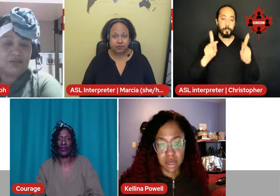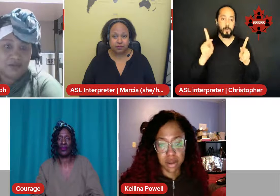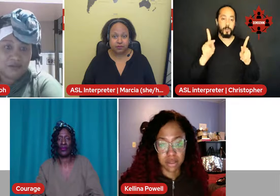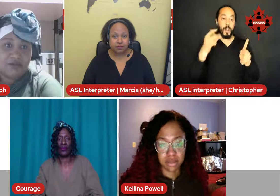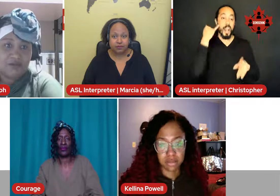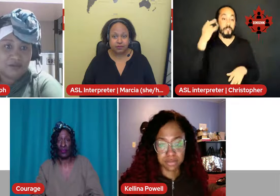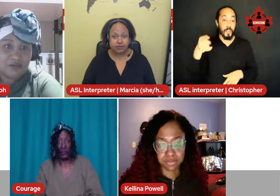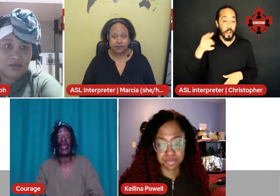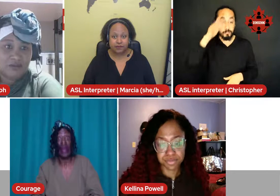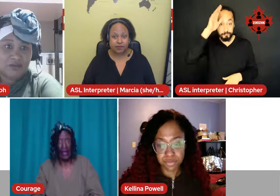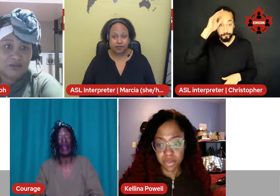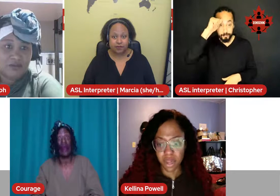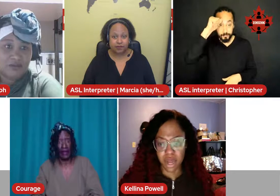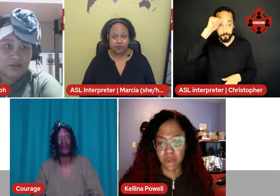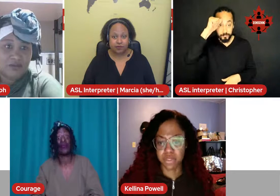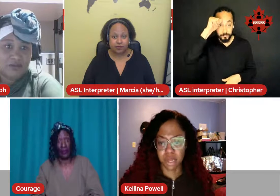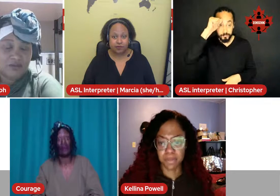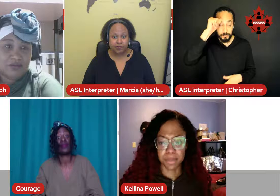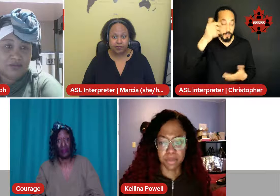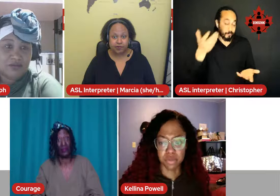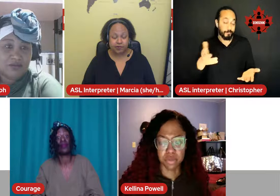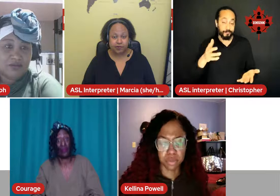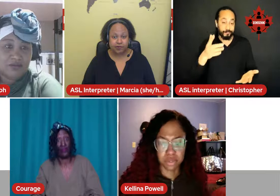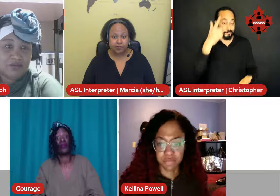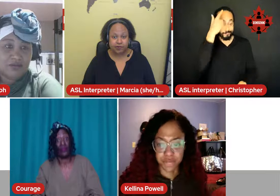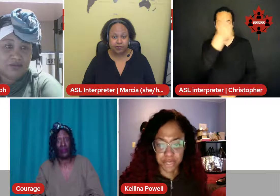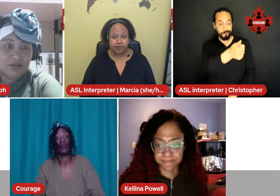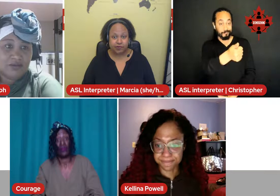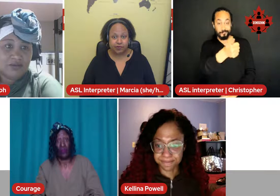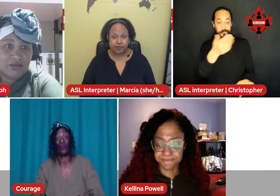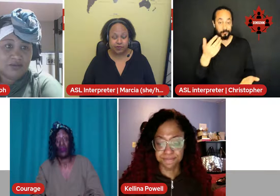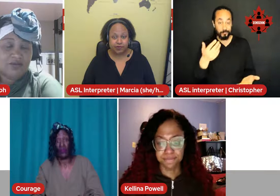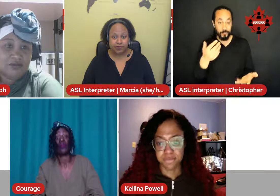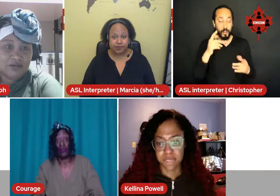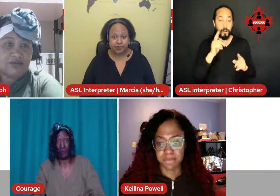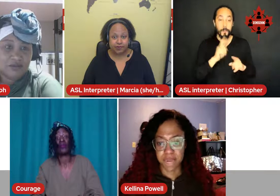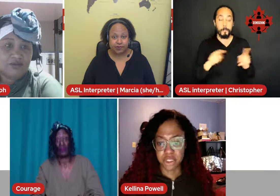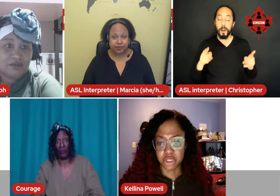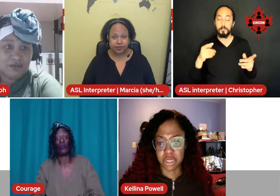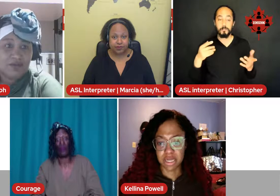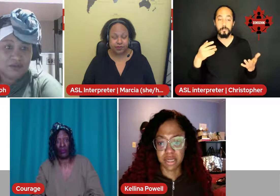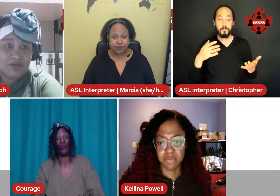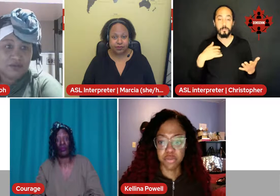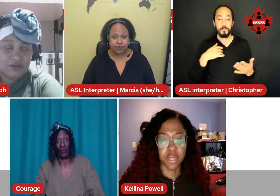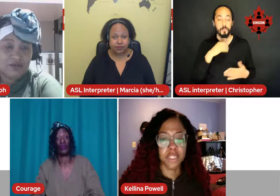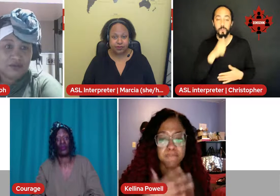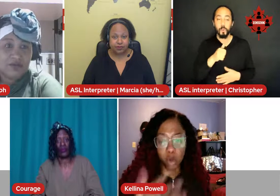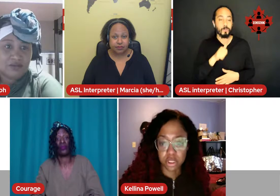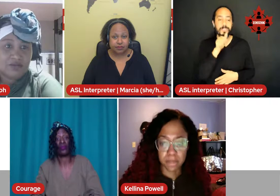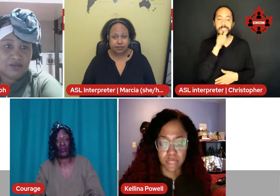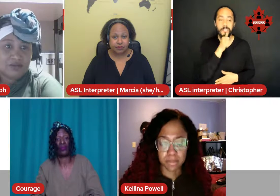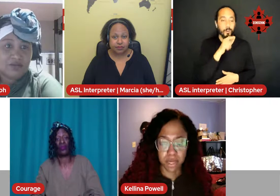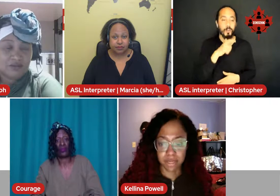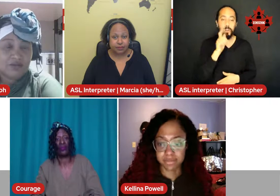-hmm. And I would tell people, don't suffer. Especially if you've already spoke to your boss about it.